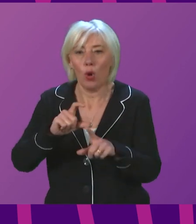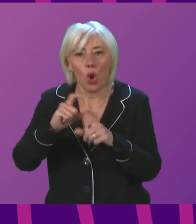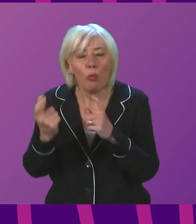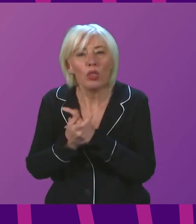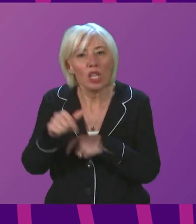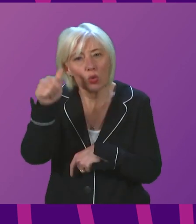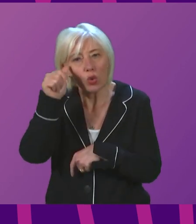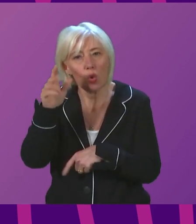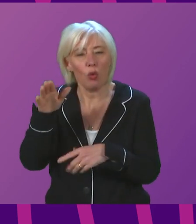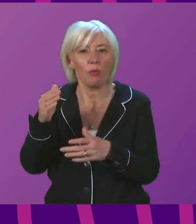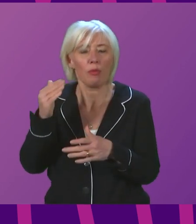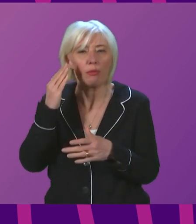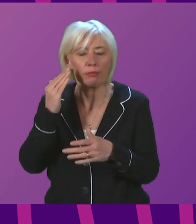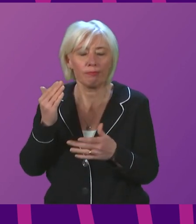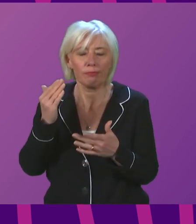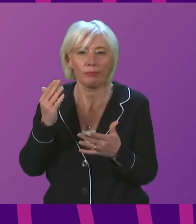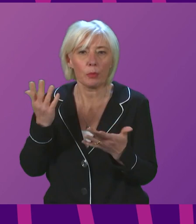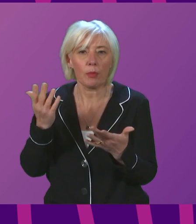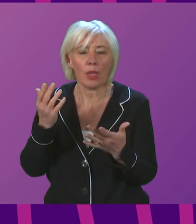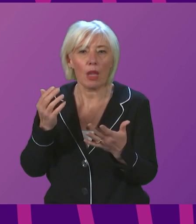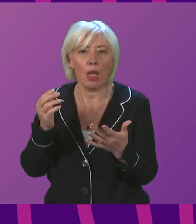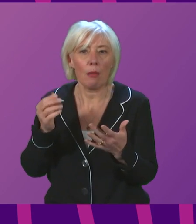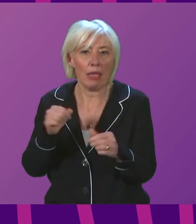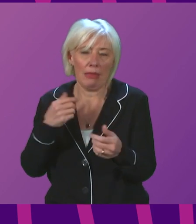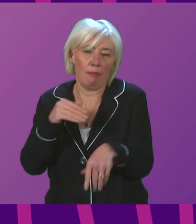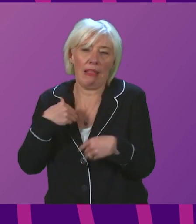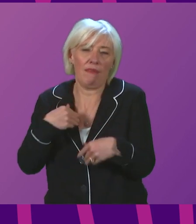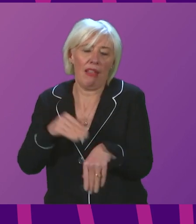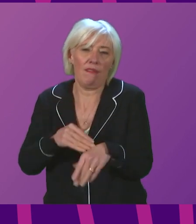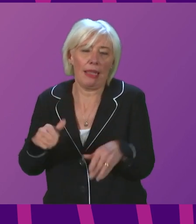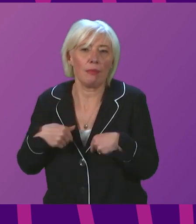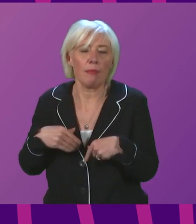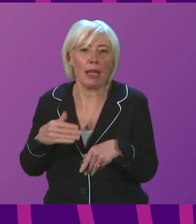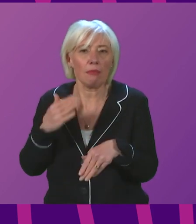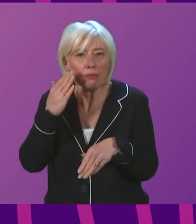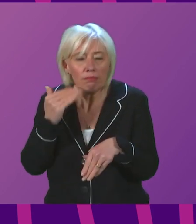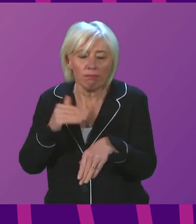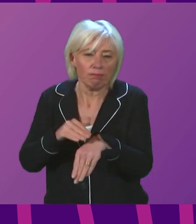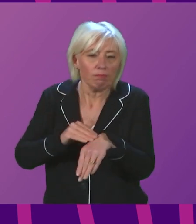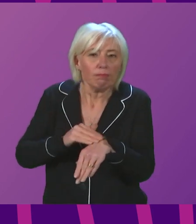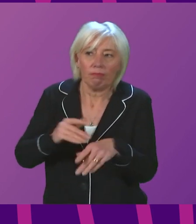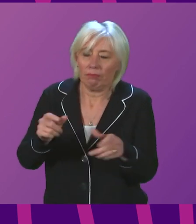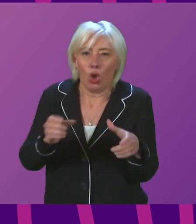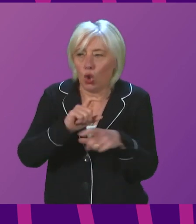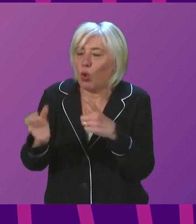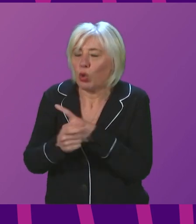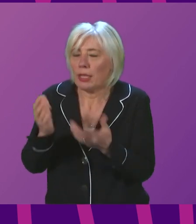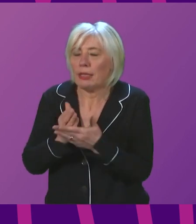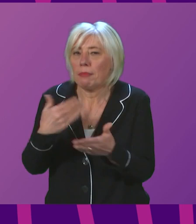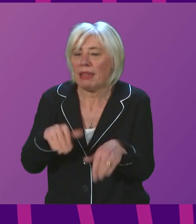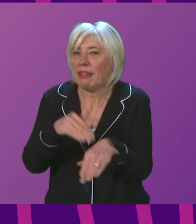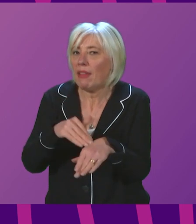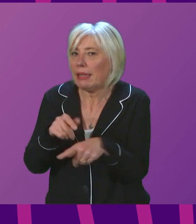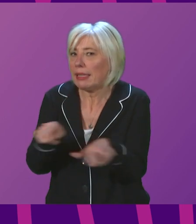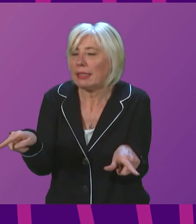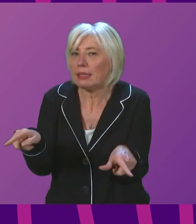we know have been disproportionately affected by Covid, that uptake is high too. Black, Asian and ethnic minority communities are certainly a